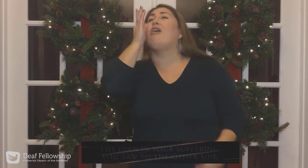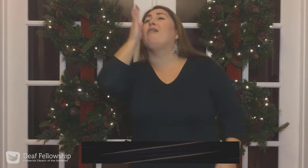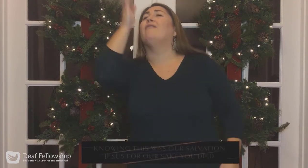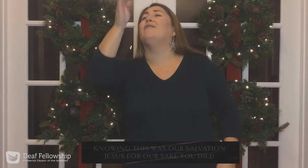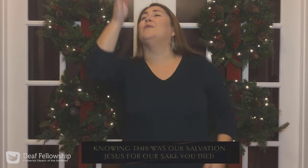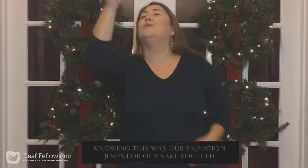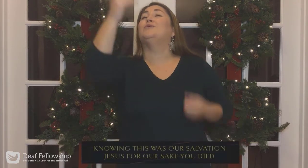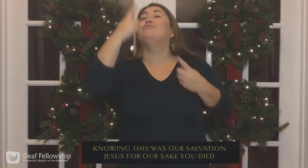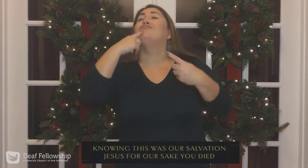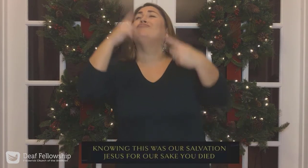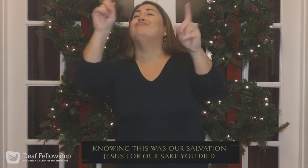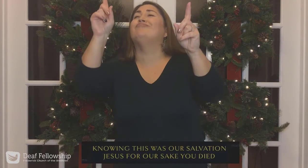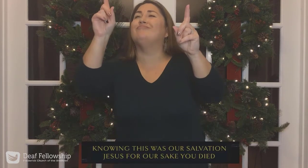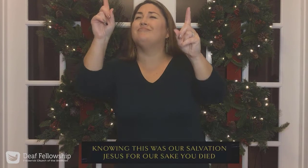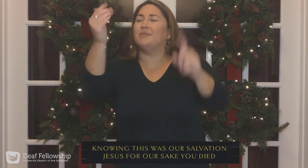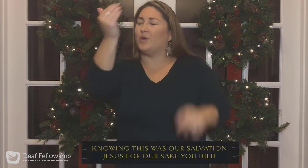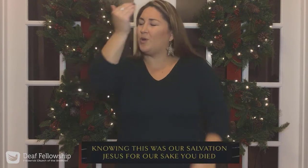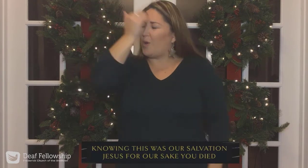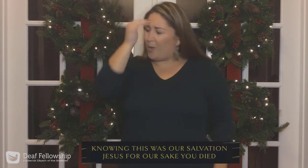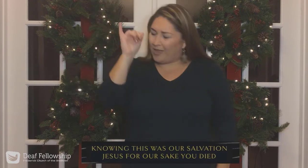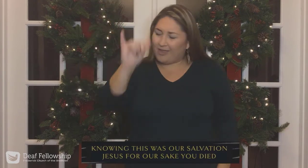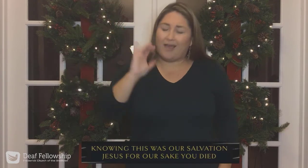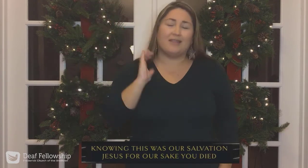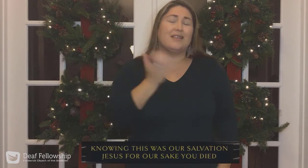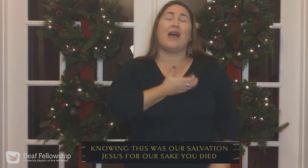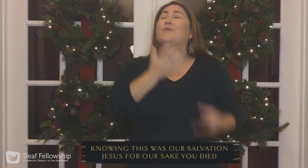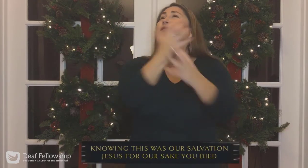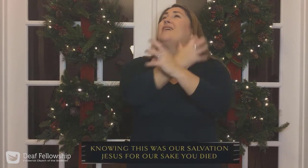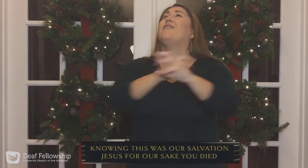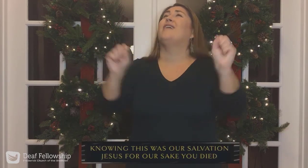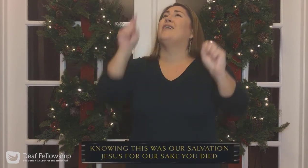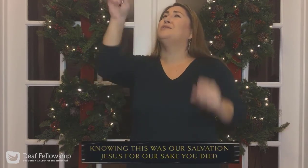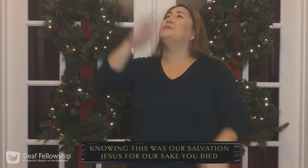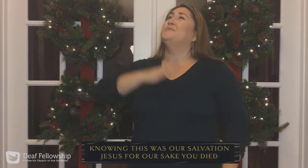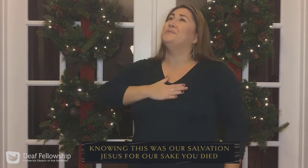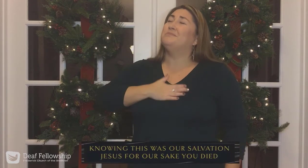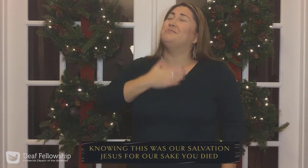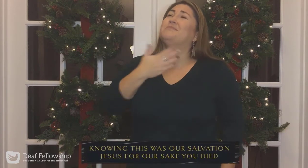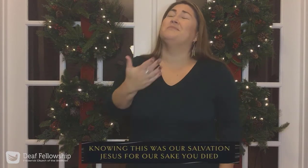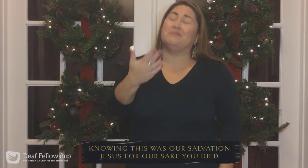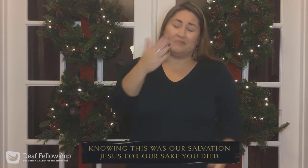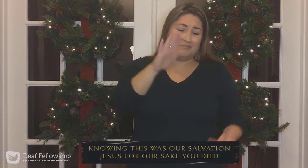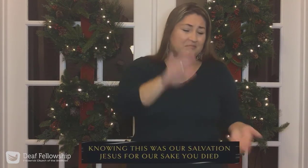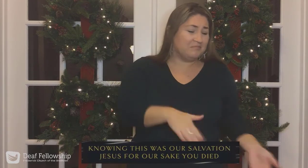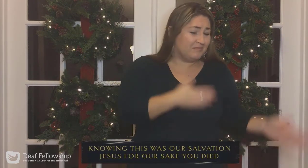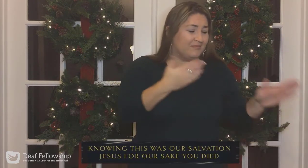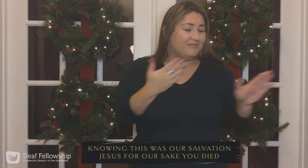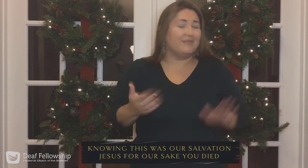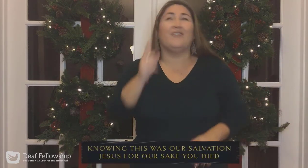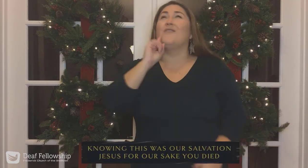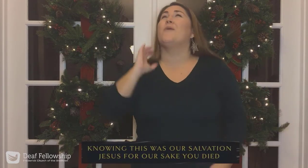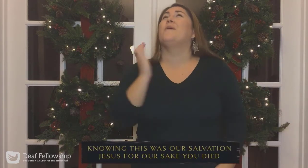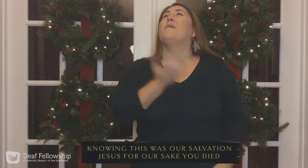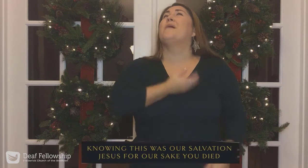Knowing this was our salvation Jesus Jesus for our sake You died